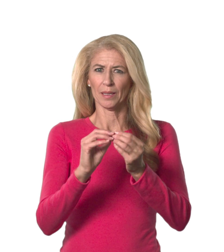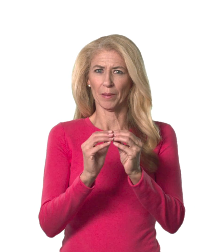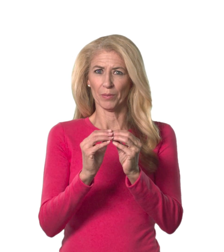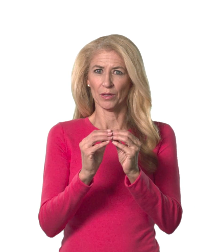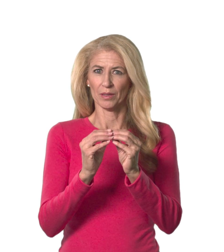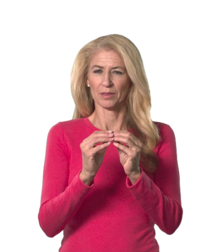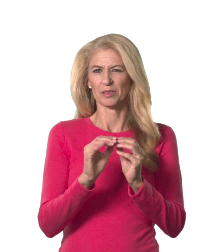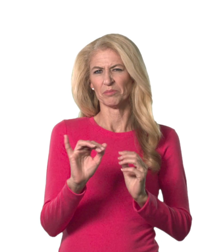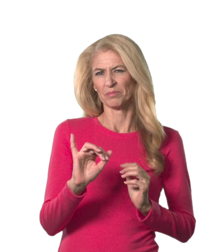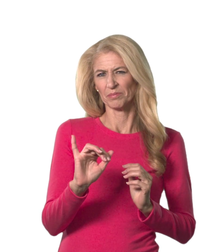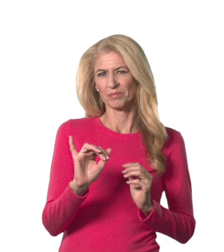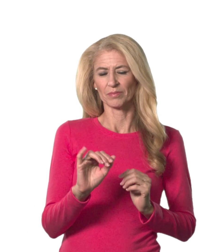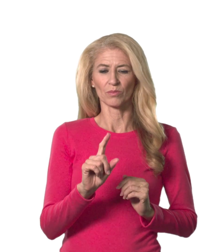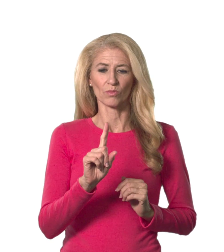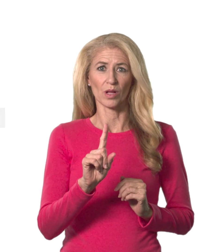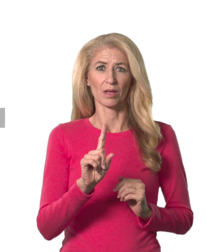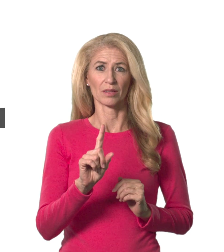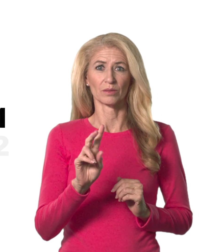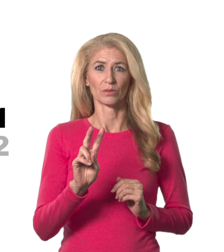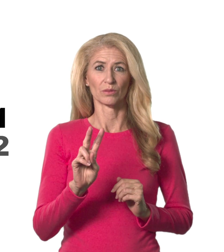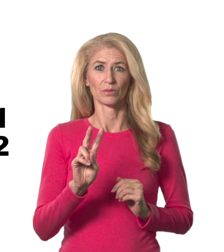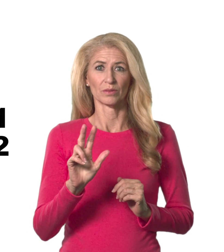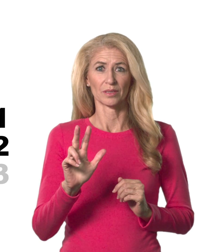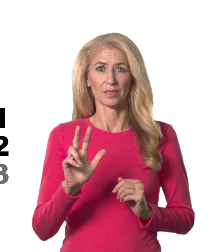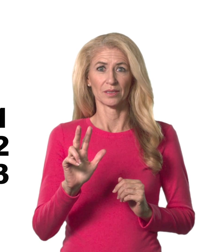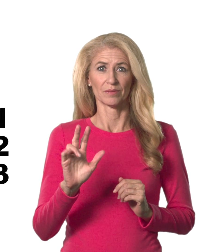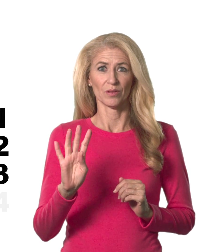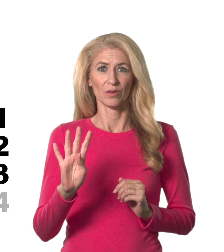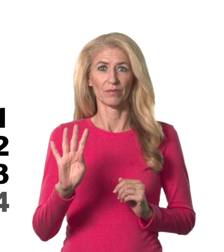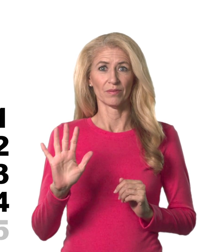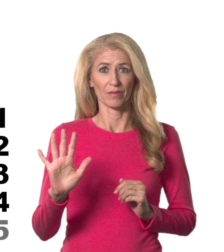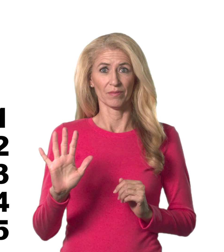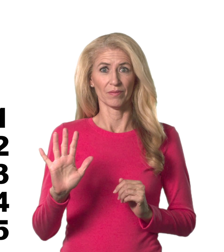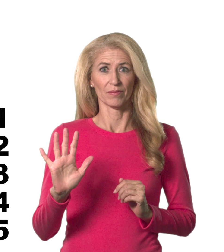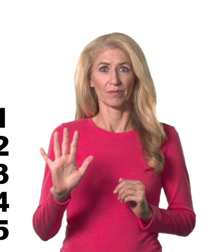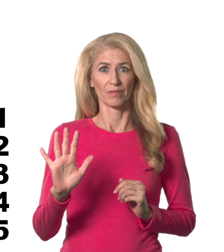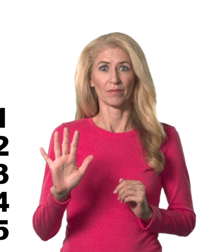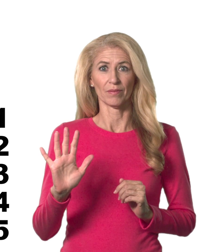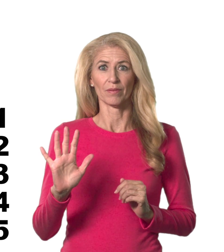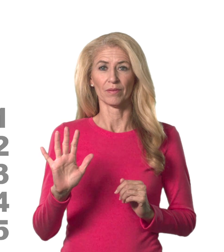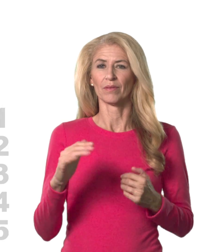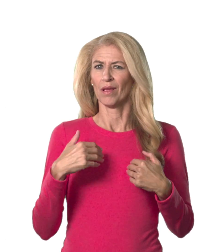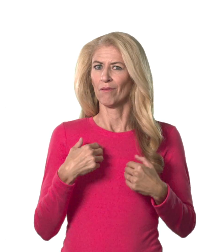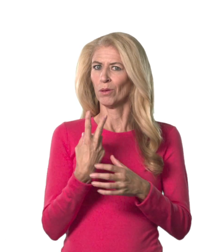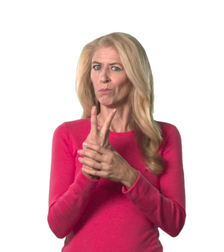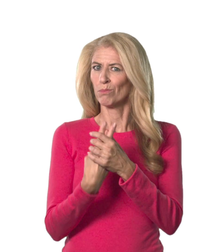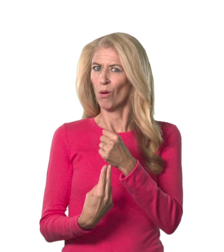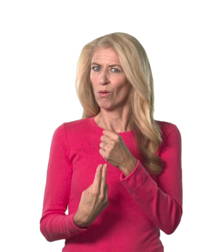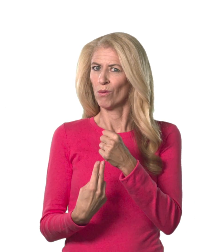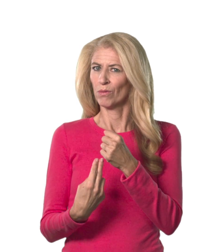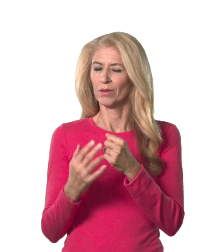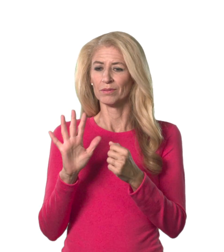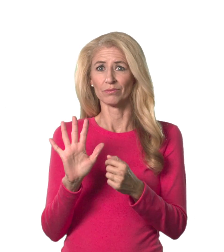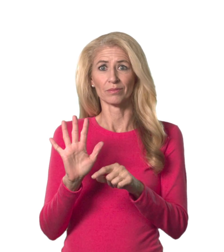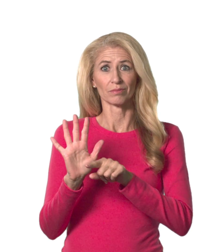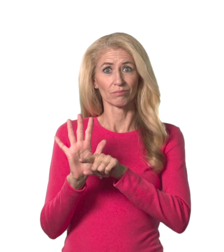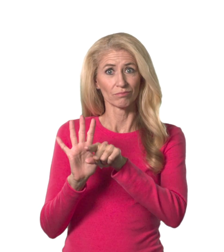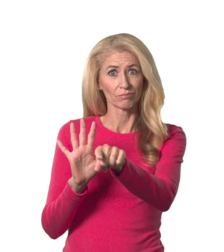Small numbers like 1, 2, 3, 4, and 5 can be signed with the palm facing